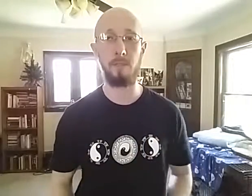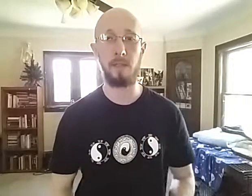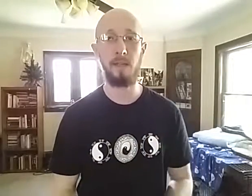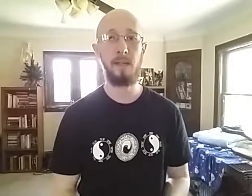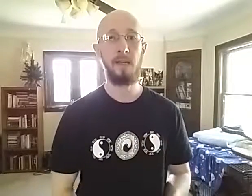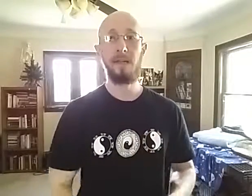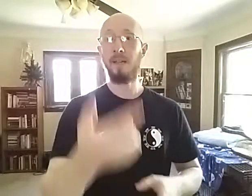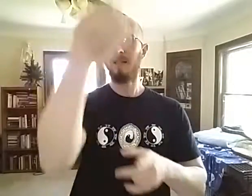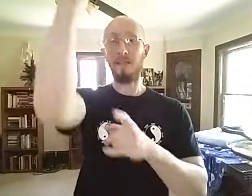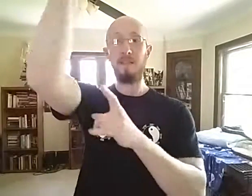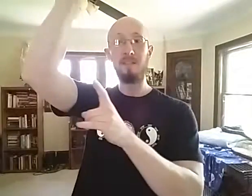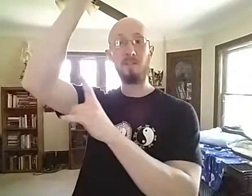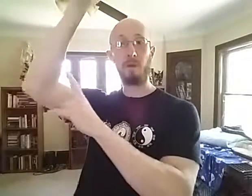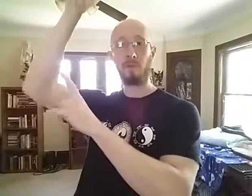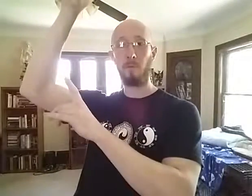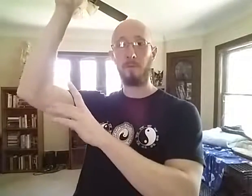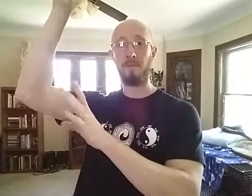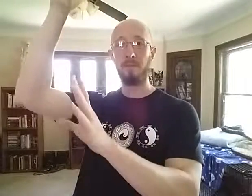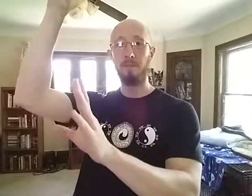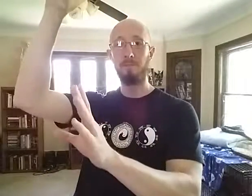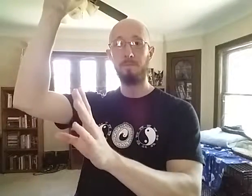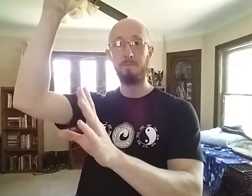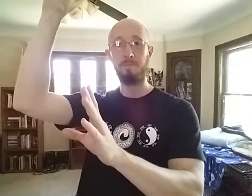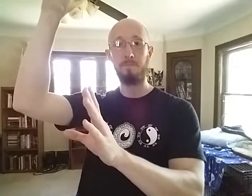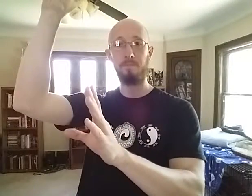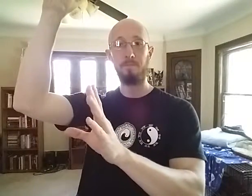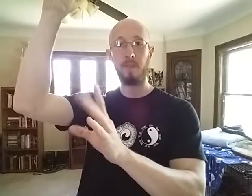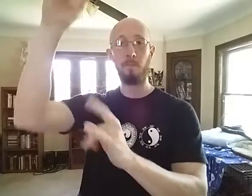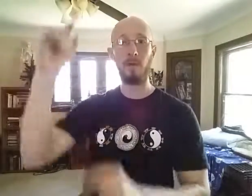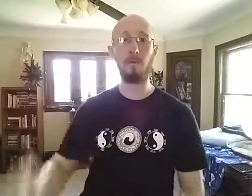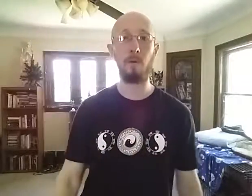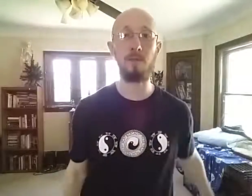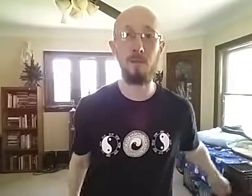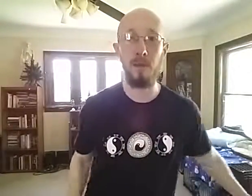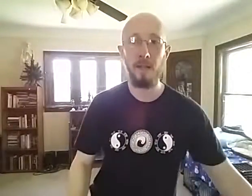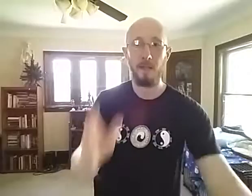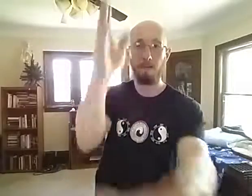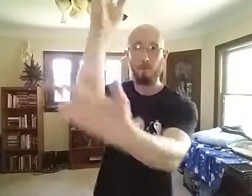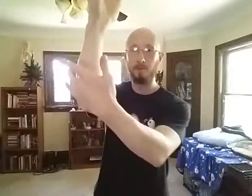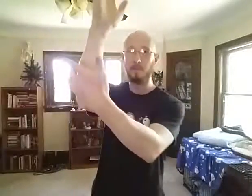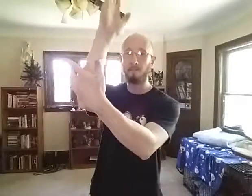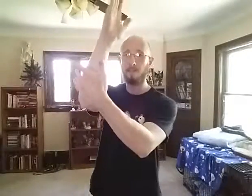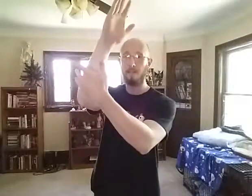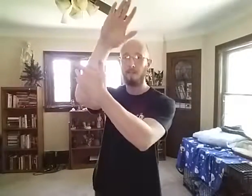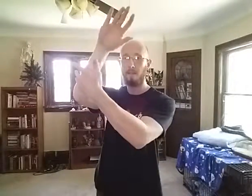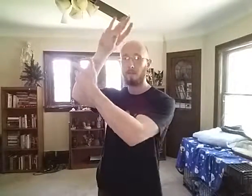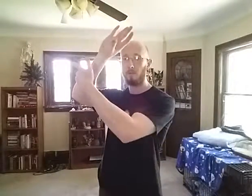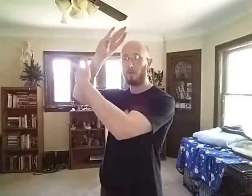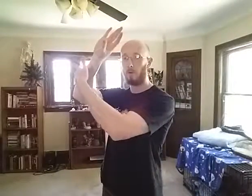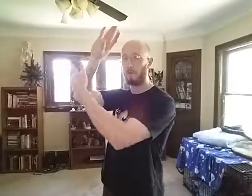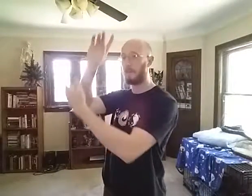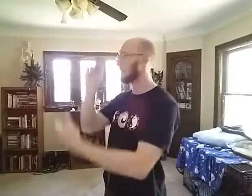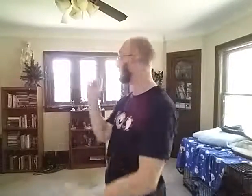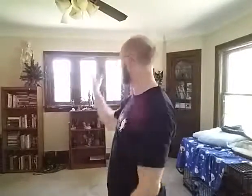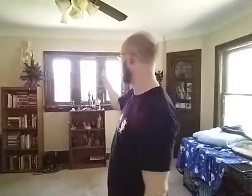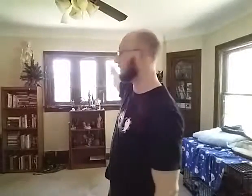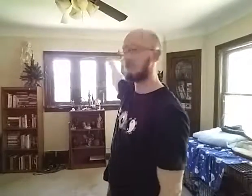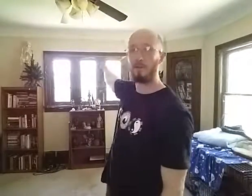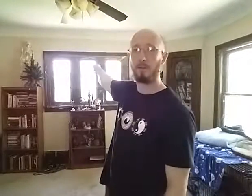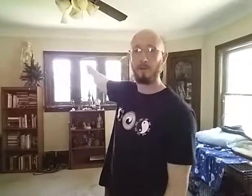unit. This is much more efficient in whatever you want to do. That force comes in, you roll with it. That force is going to go